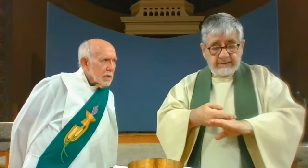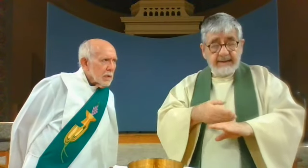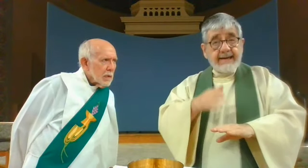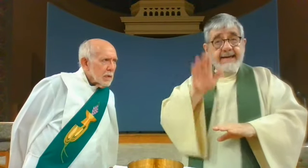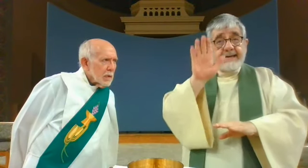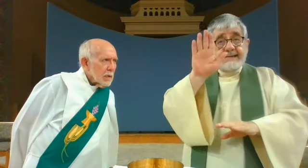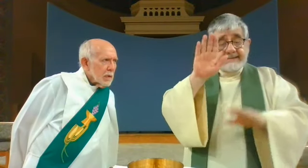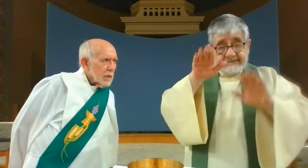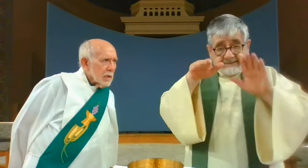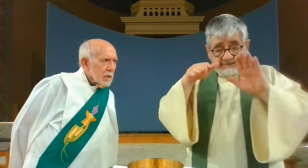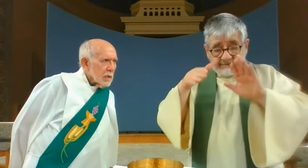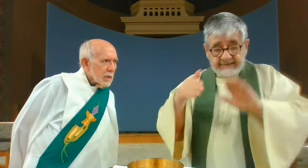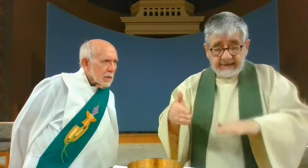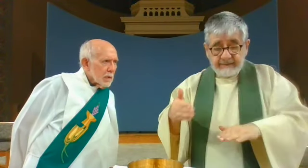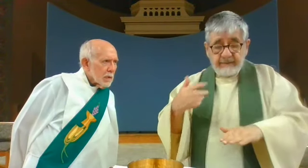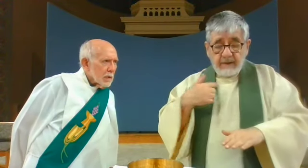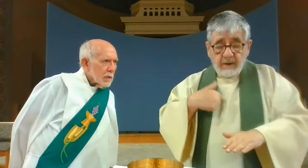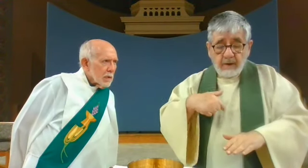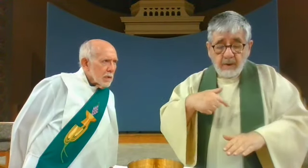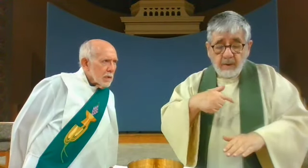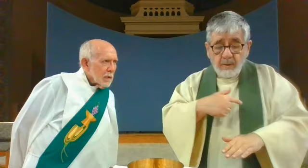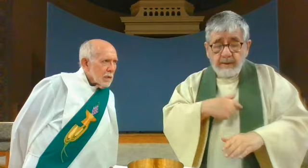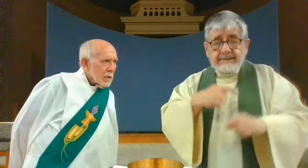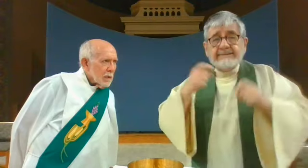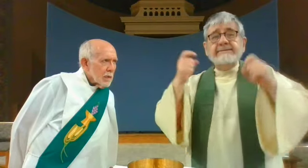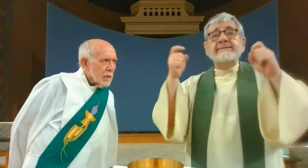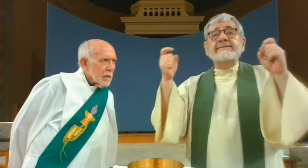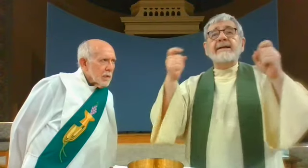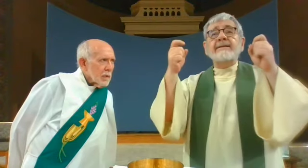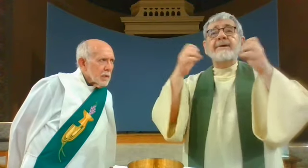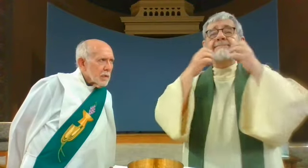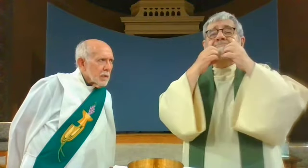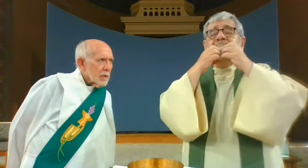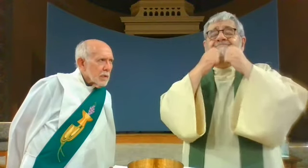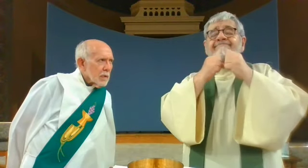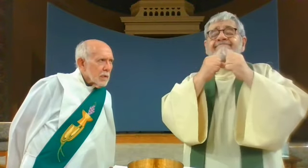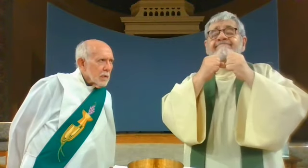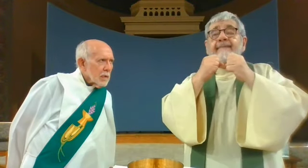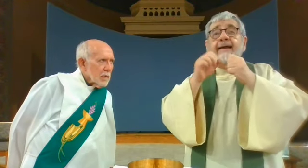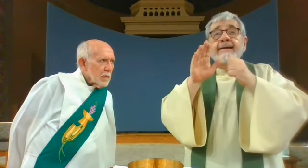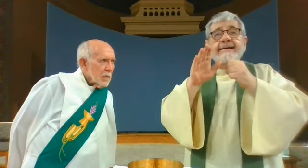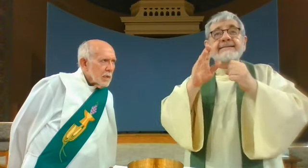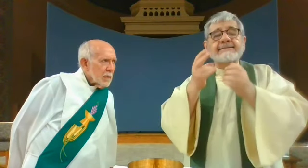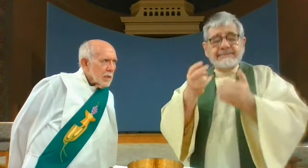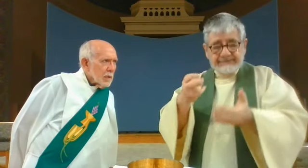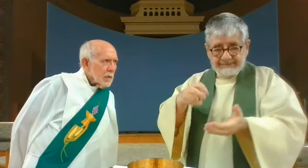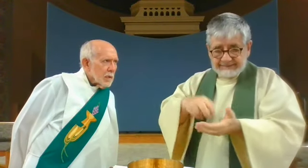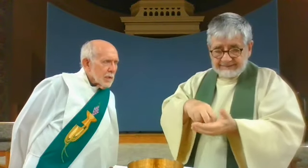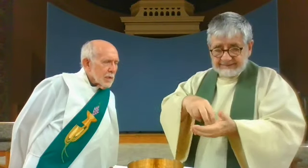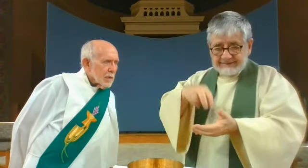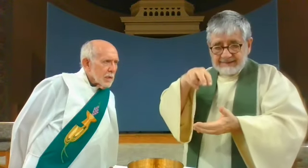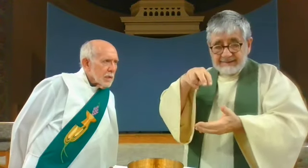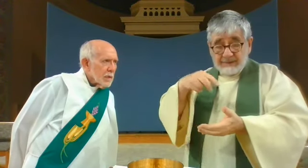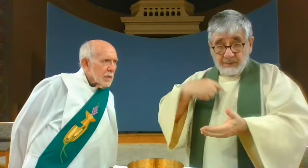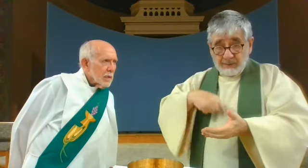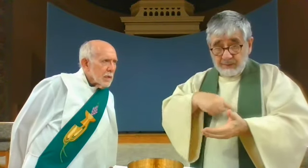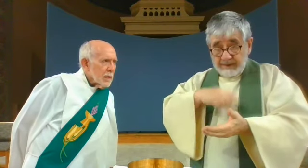His death we celebrate in love, His resurrection we confess